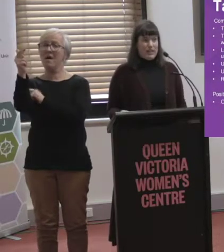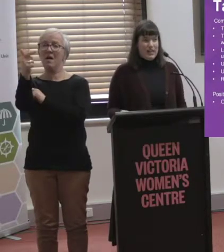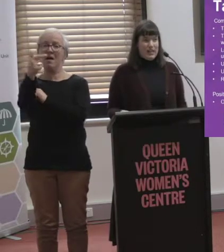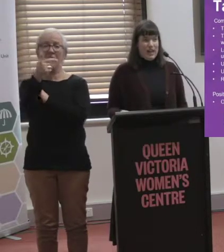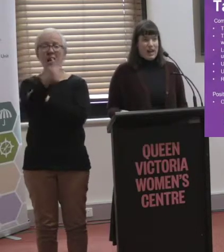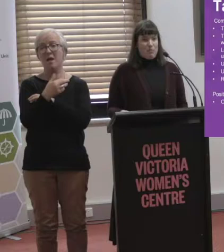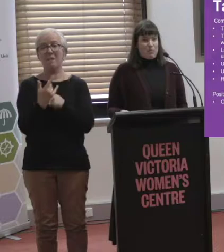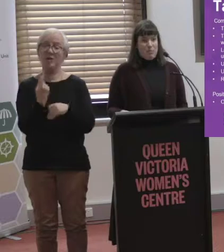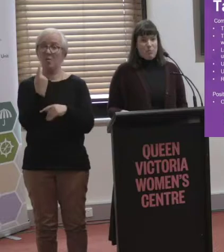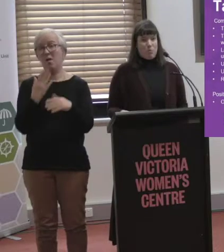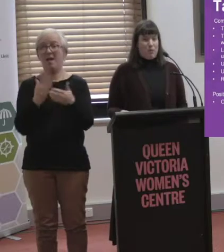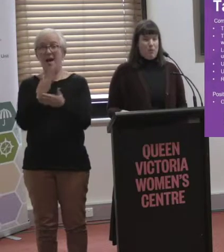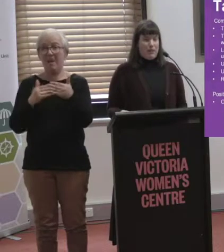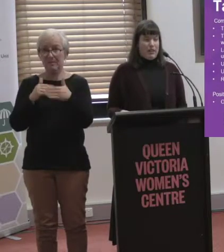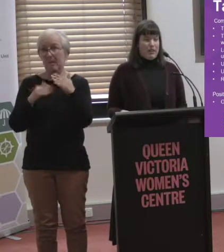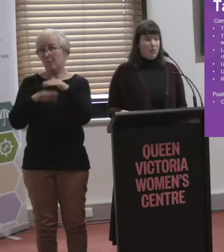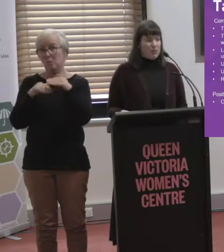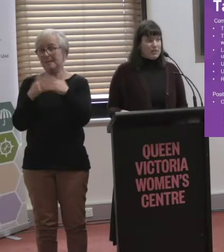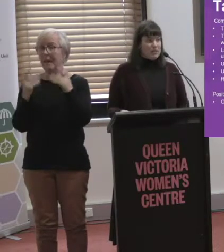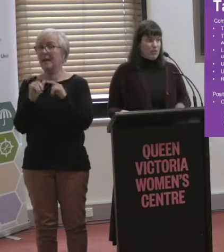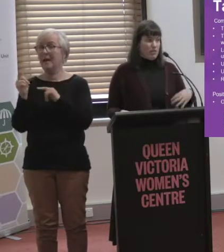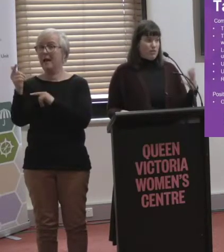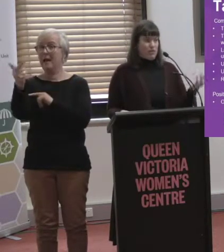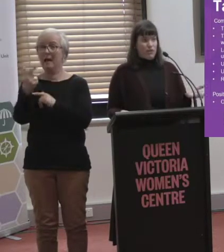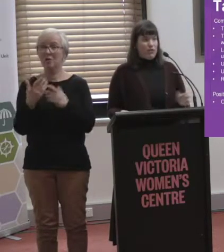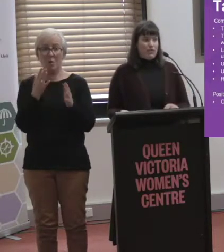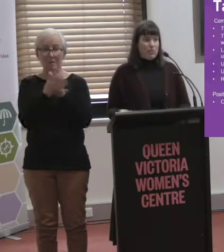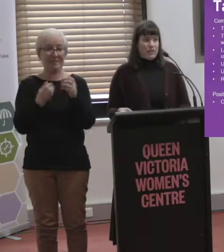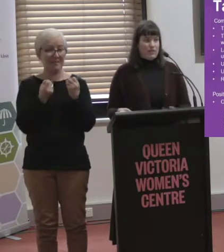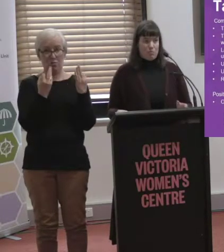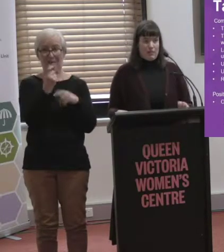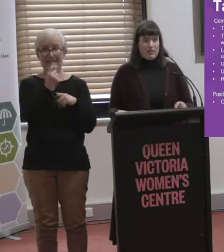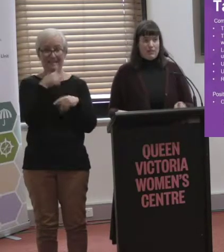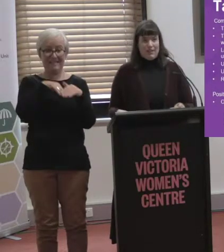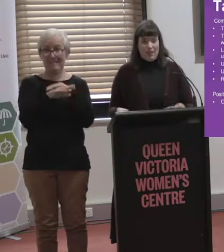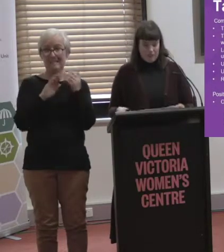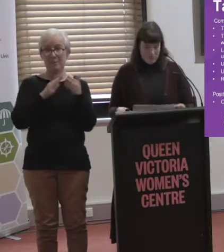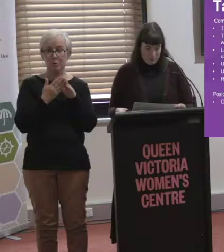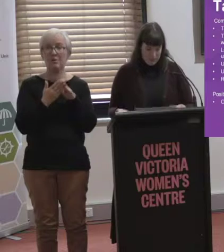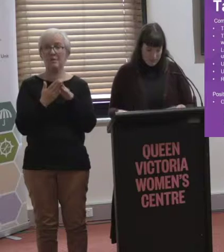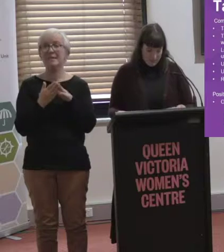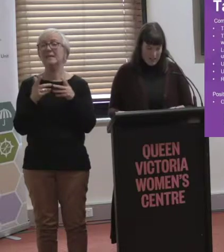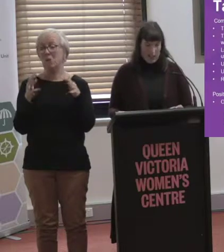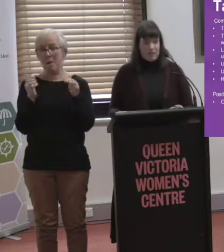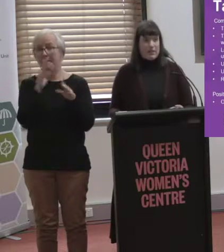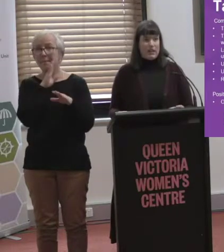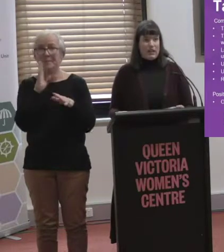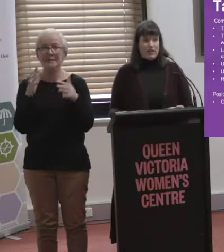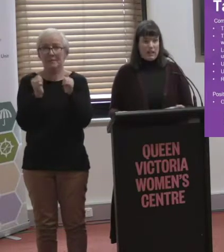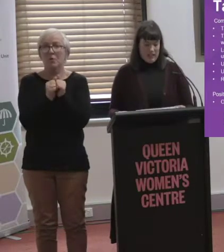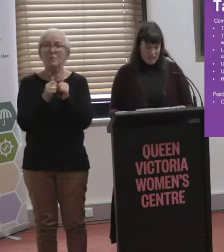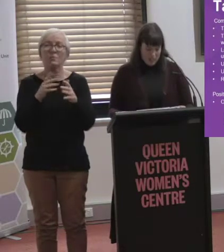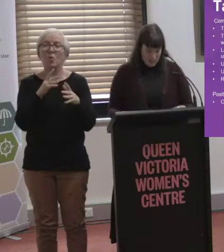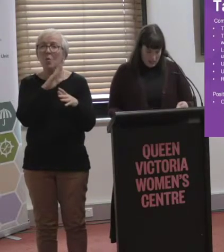service for the day and it means that people won't meet their appointments. They won't...you know, their plans will be completely set aside because they